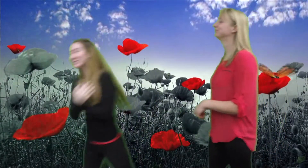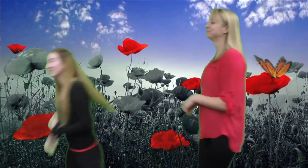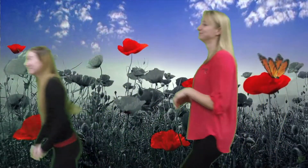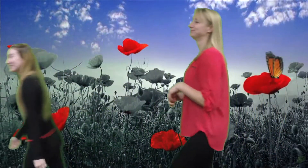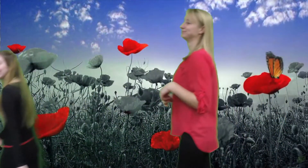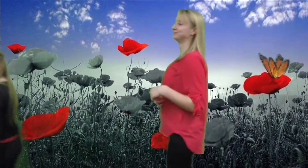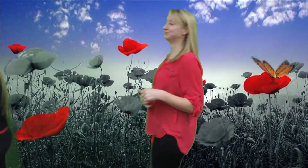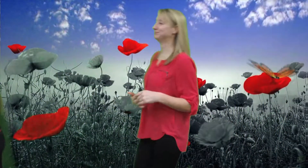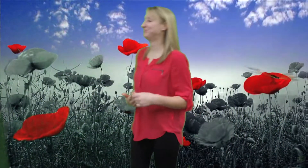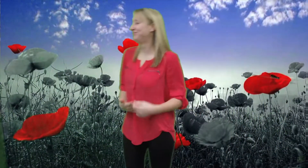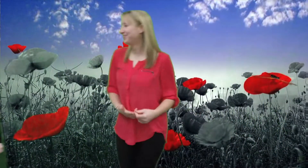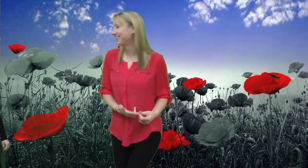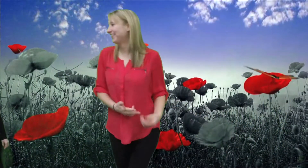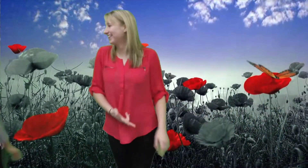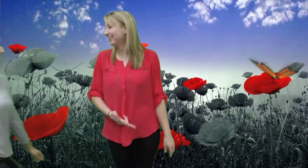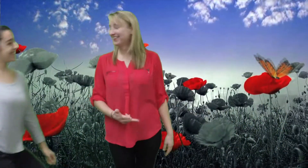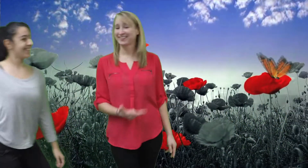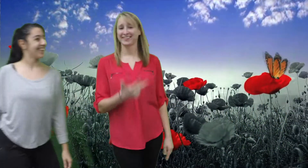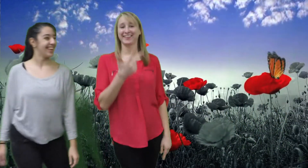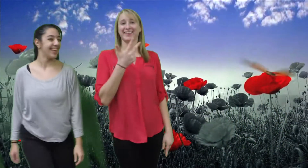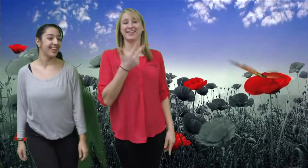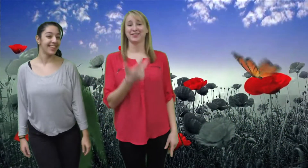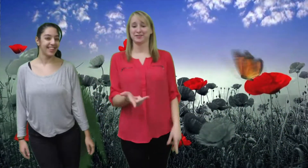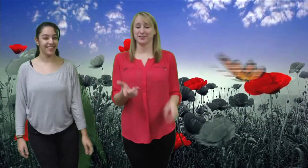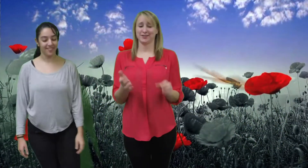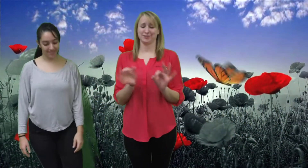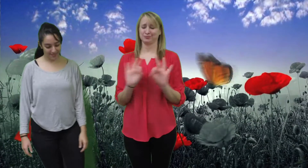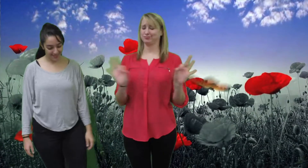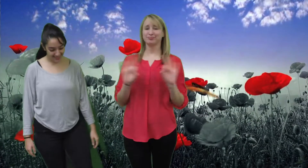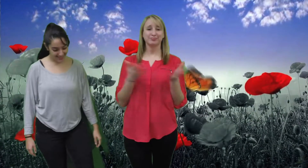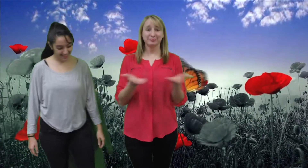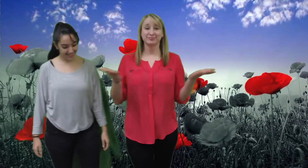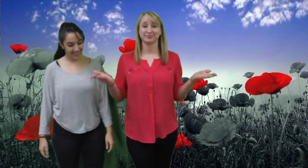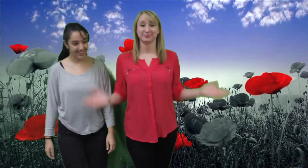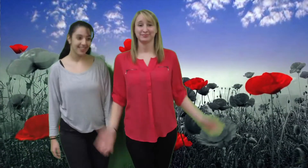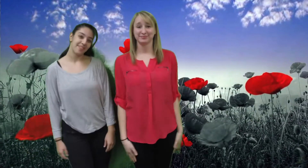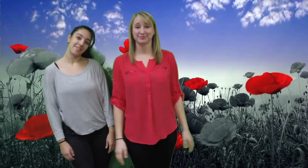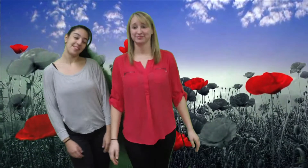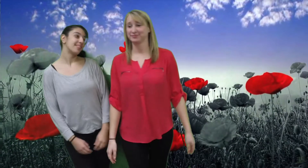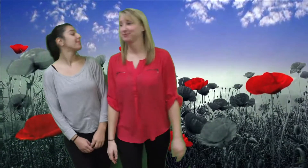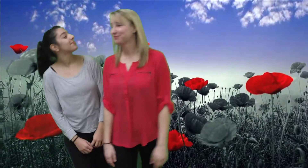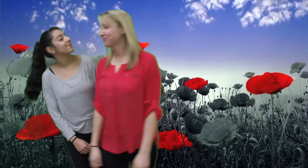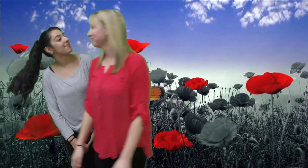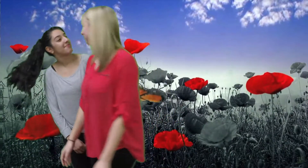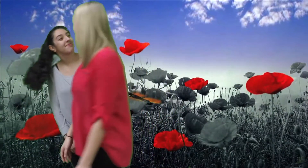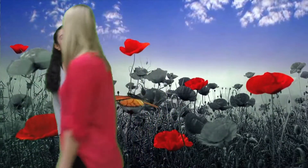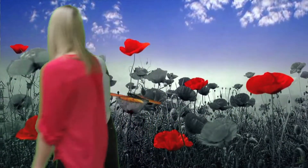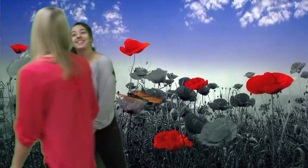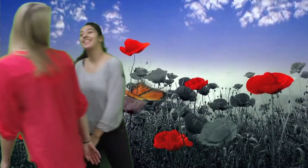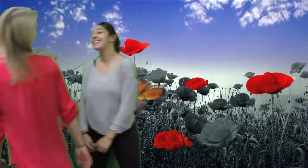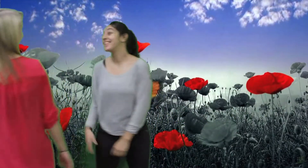on Three little things Things